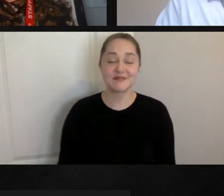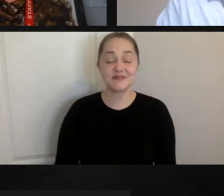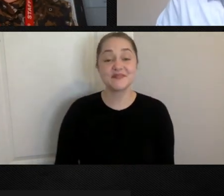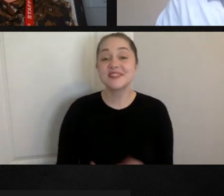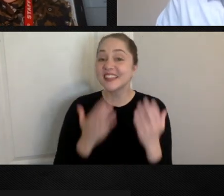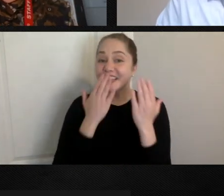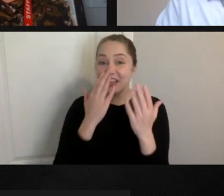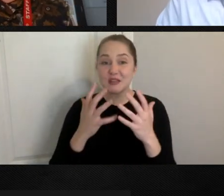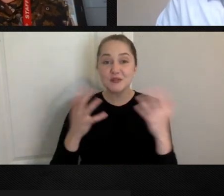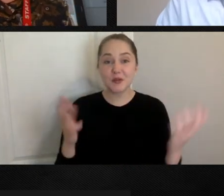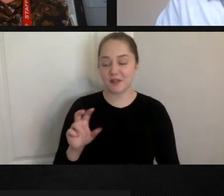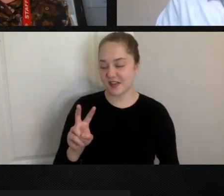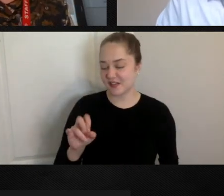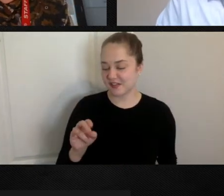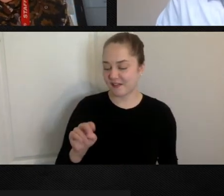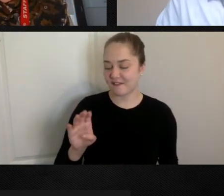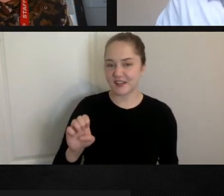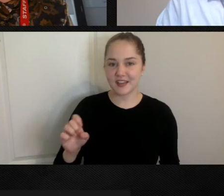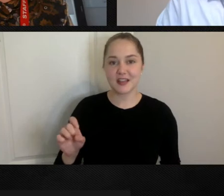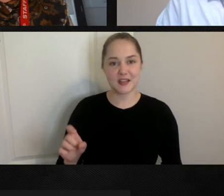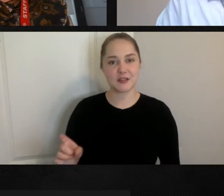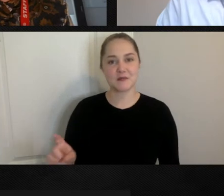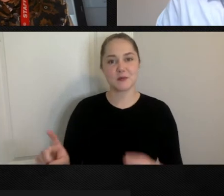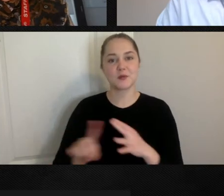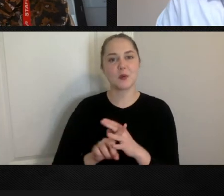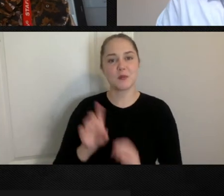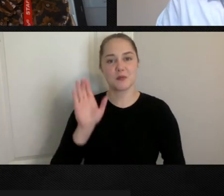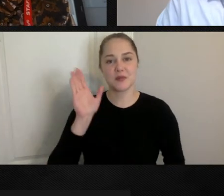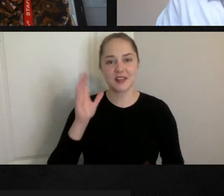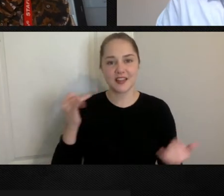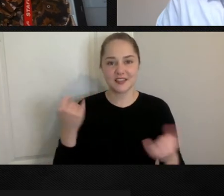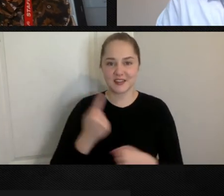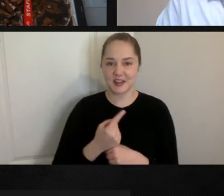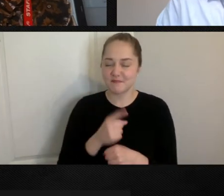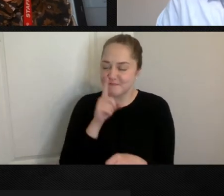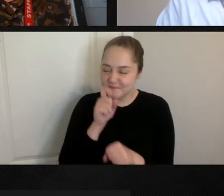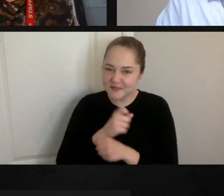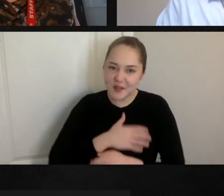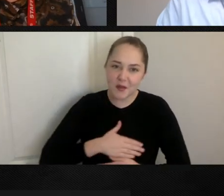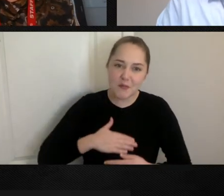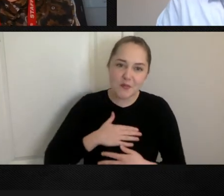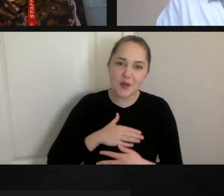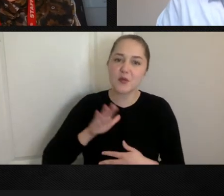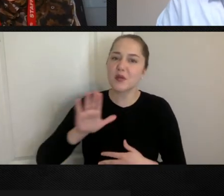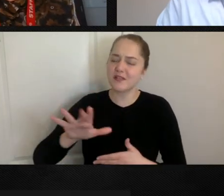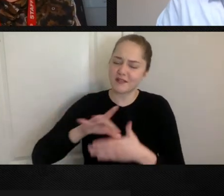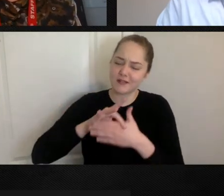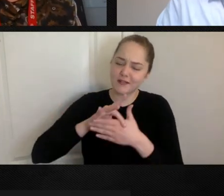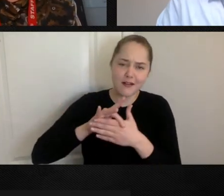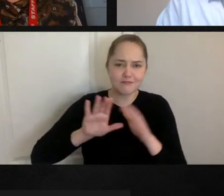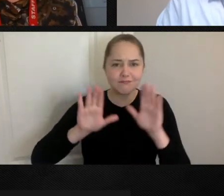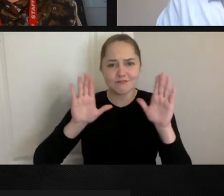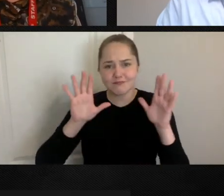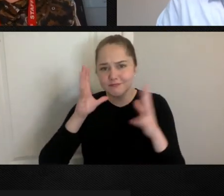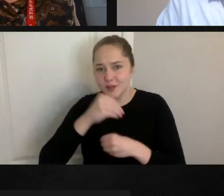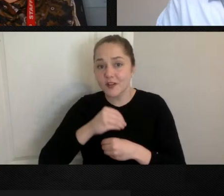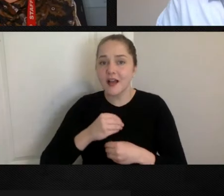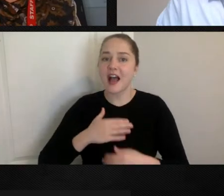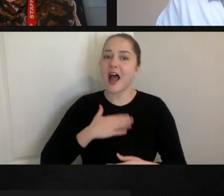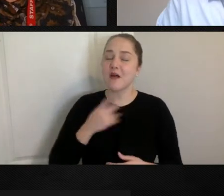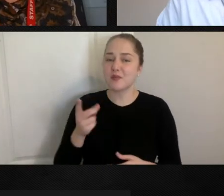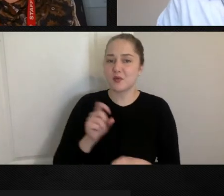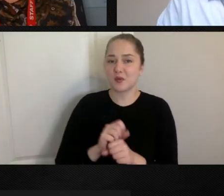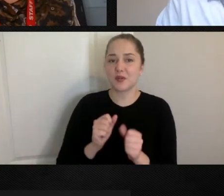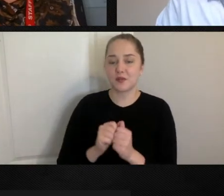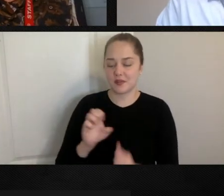thank you so much, Vince, for being here today. Um, we really appreciate all of the lovely content and are so glad that you're working with Enoch Pratt